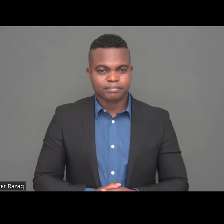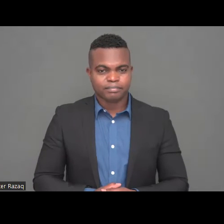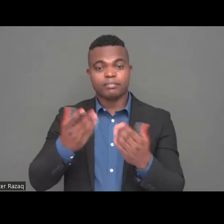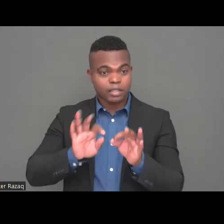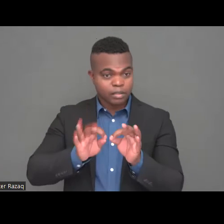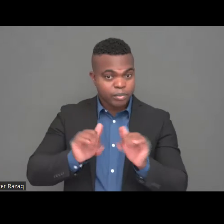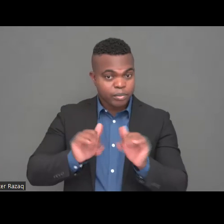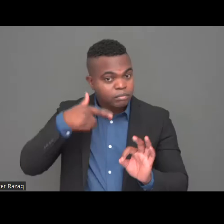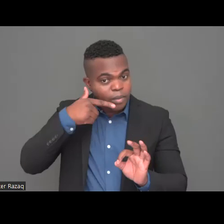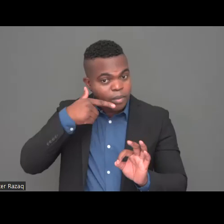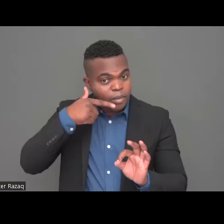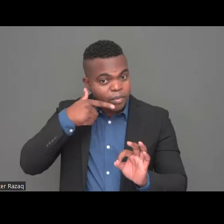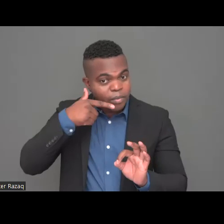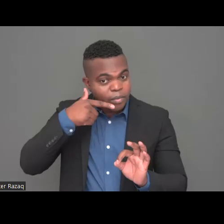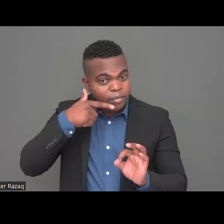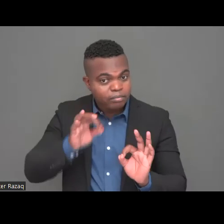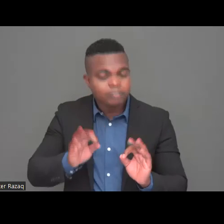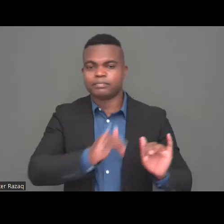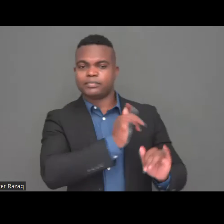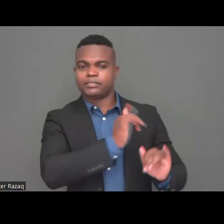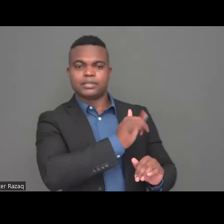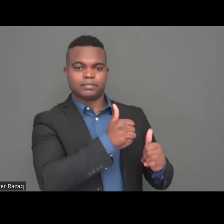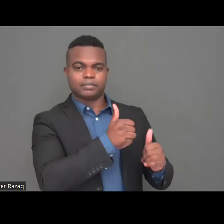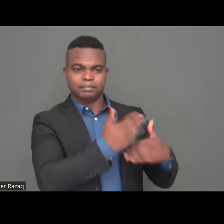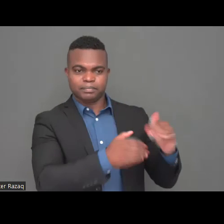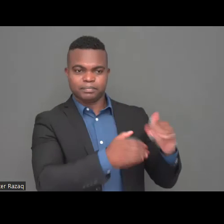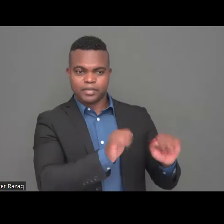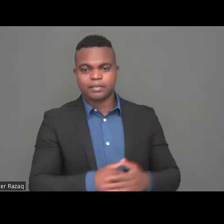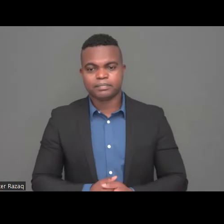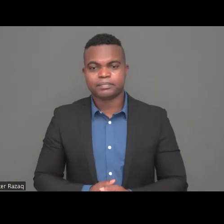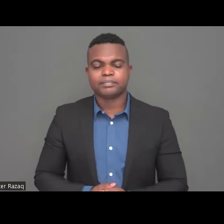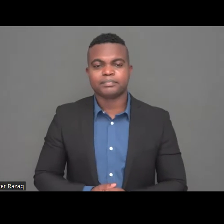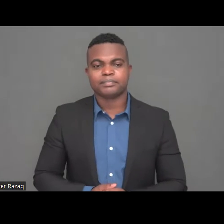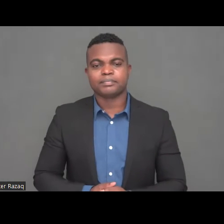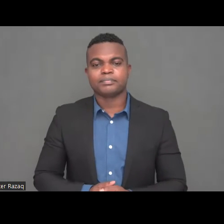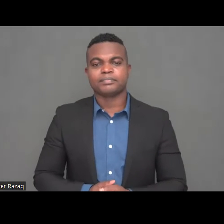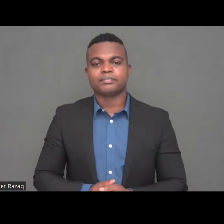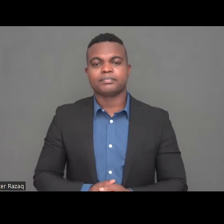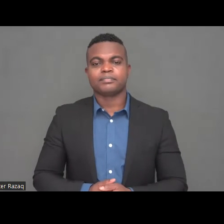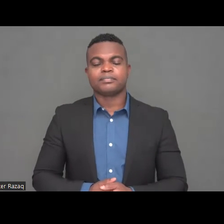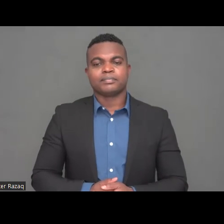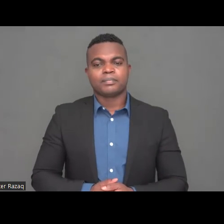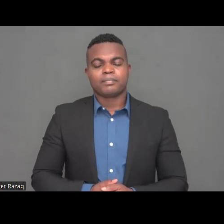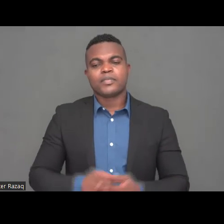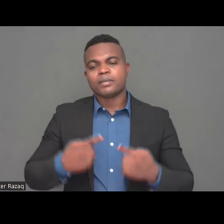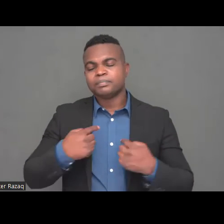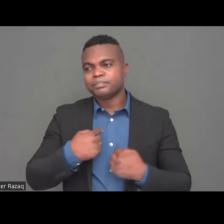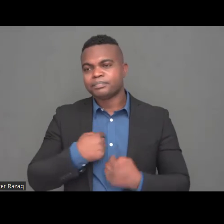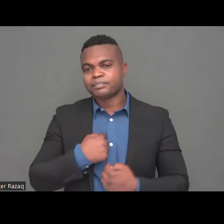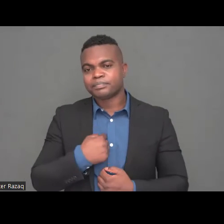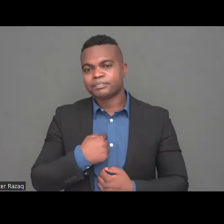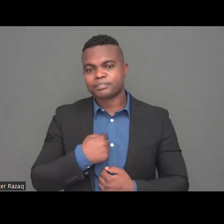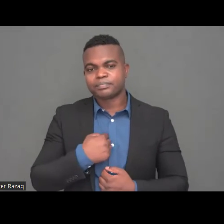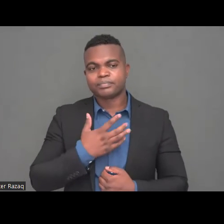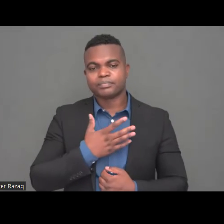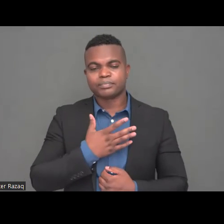I would like to say that one of the generals of American Army